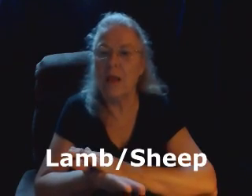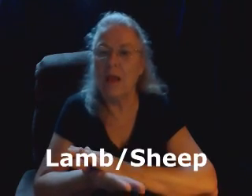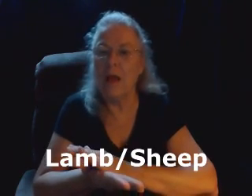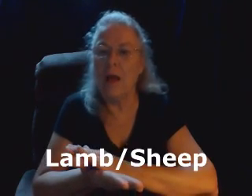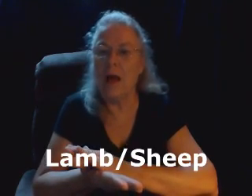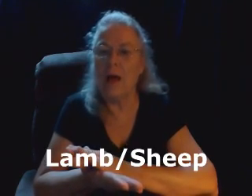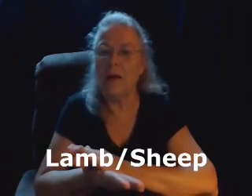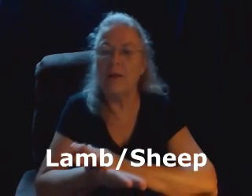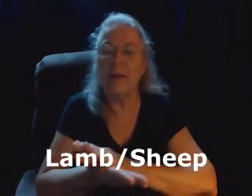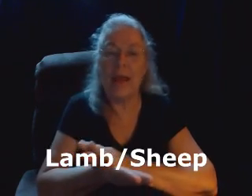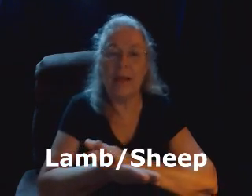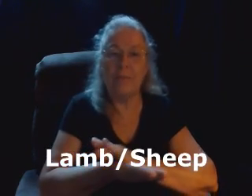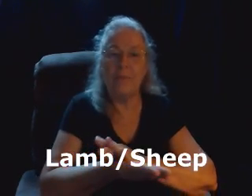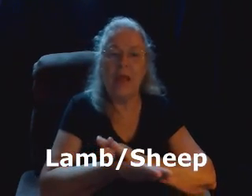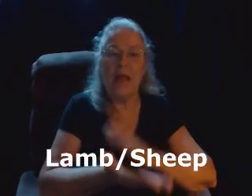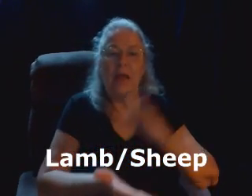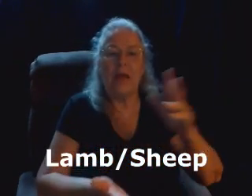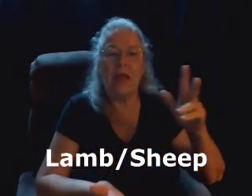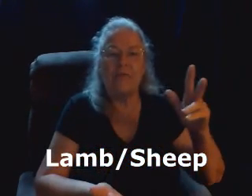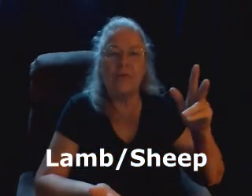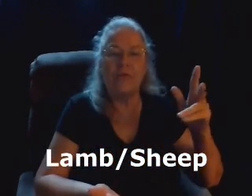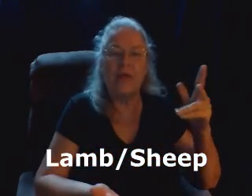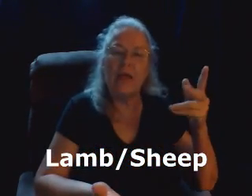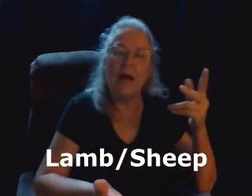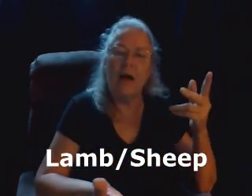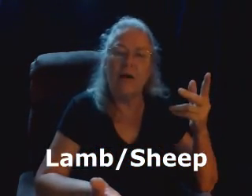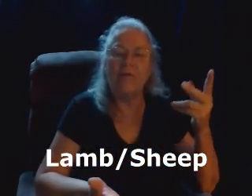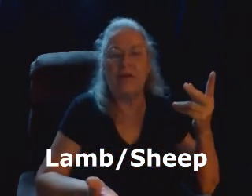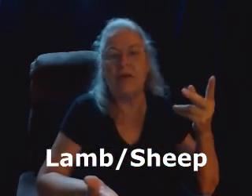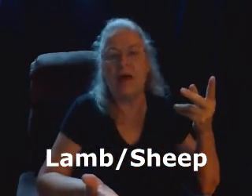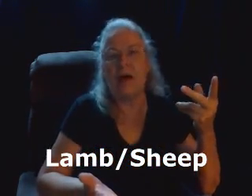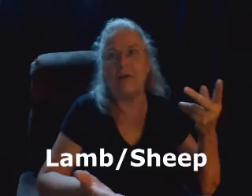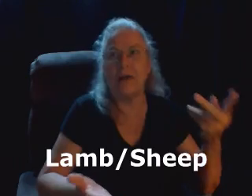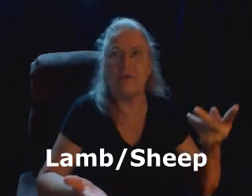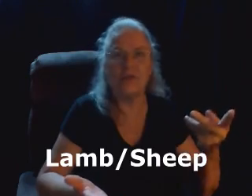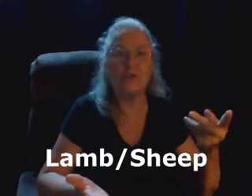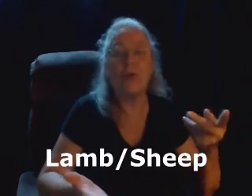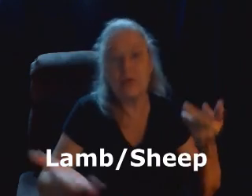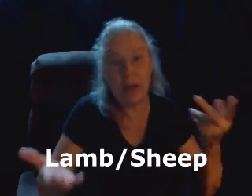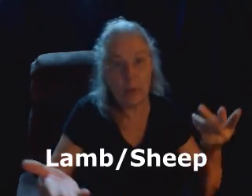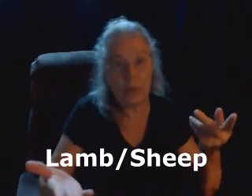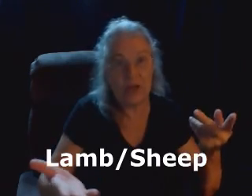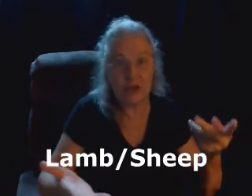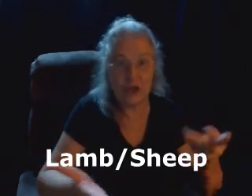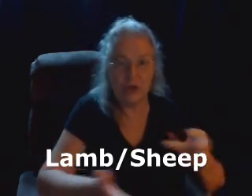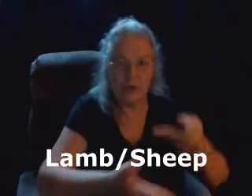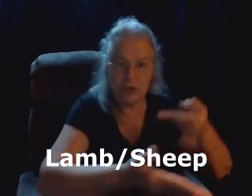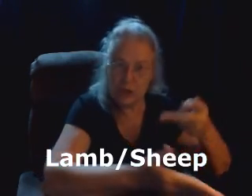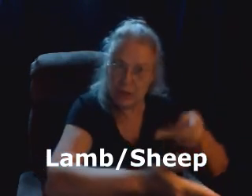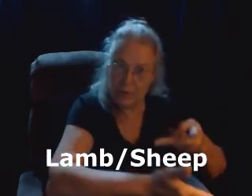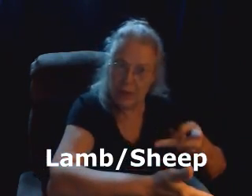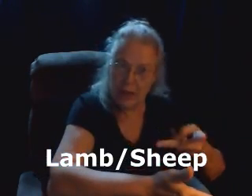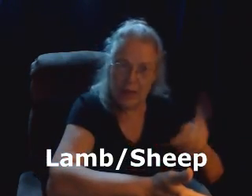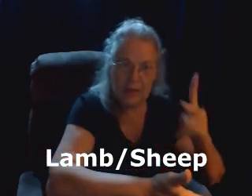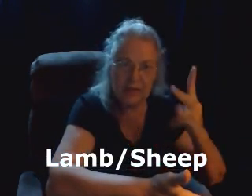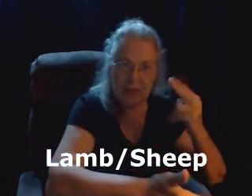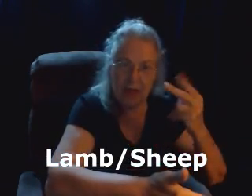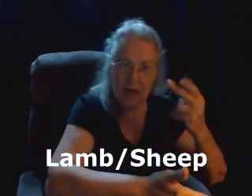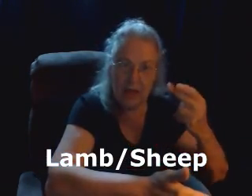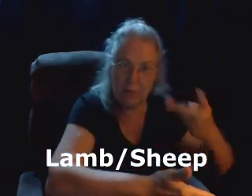A lamb. If you think of in the springtime when they shear the sheep, it's the cutting